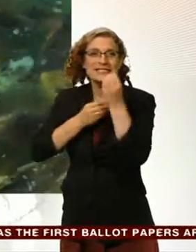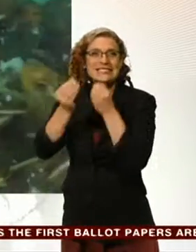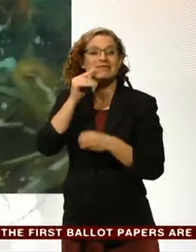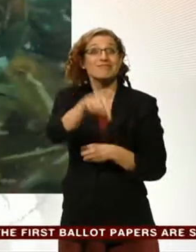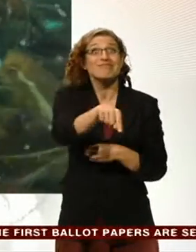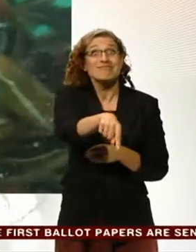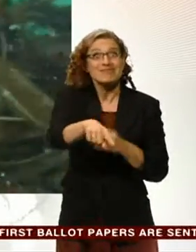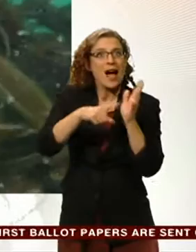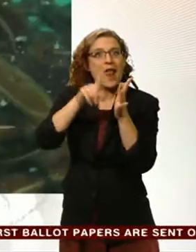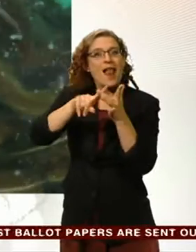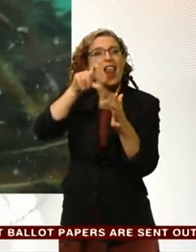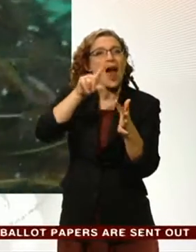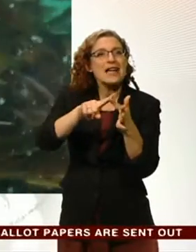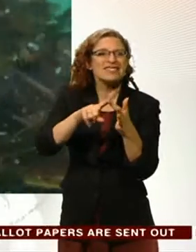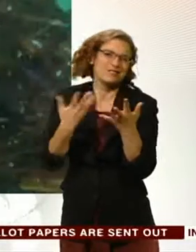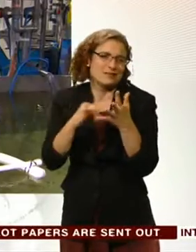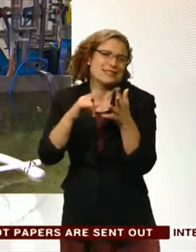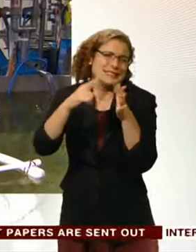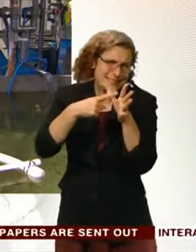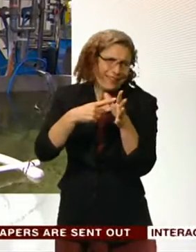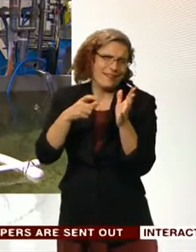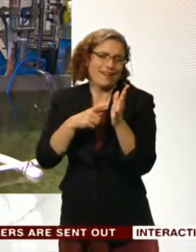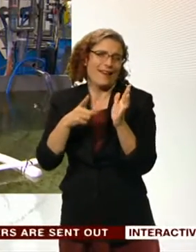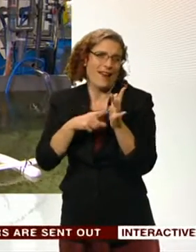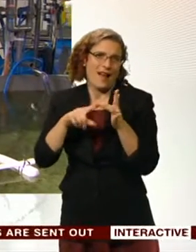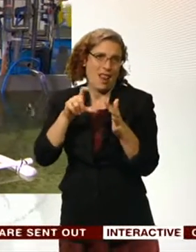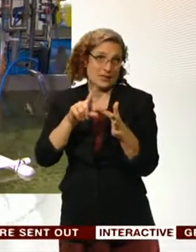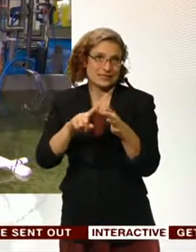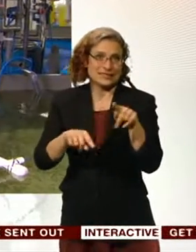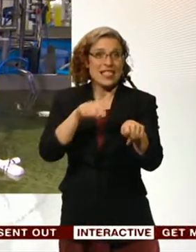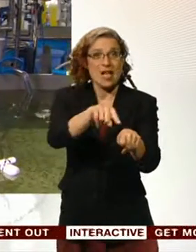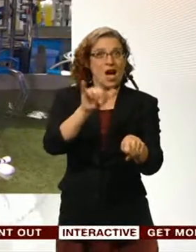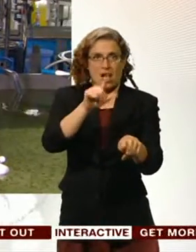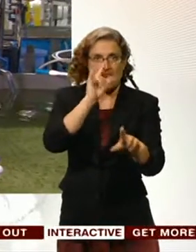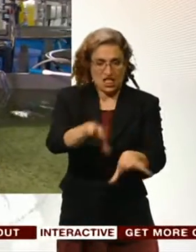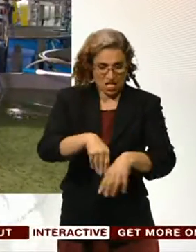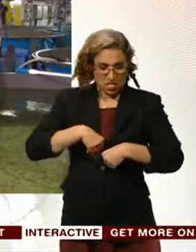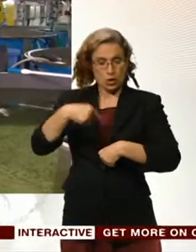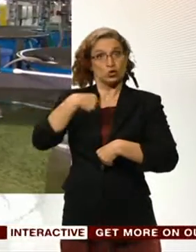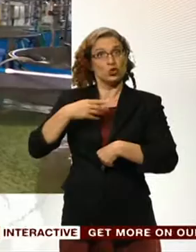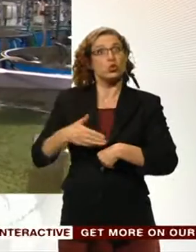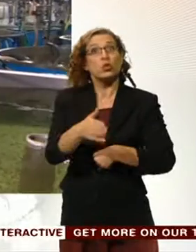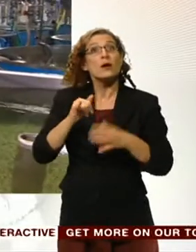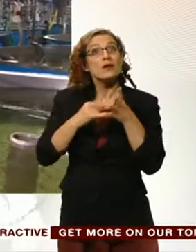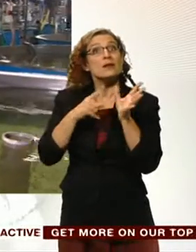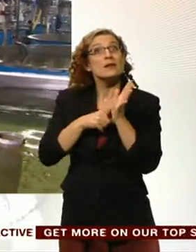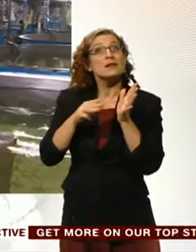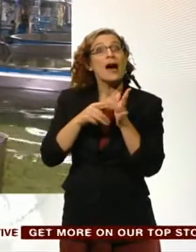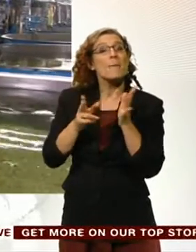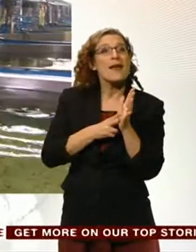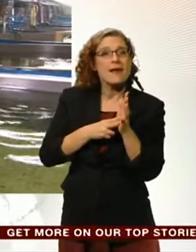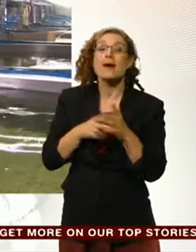widespread parasite called sea lice that affects farmed and wild salmon. Sea lice is a problem for fish farmers.